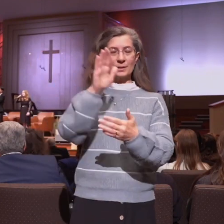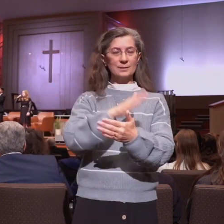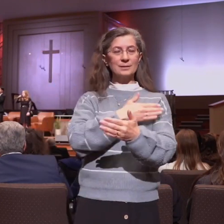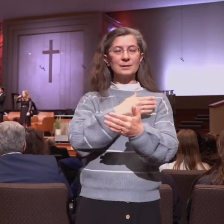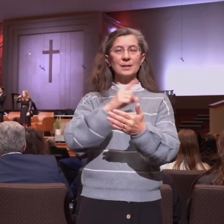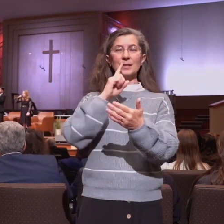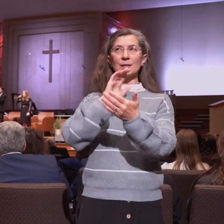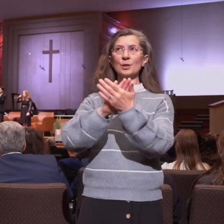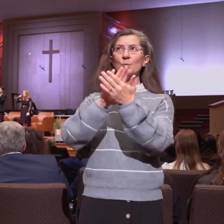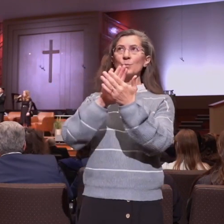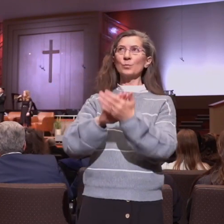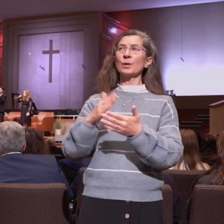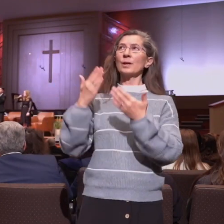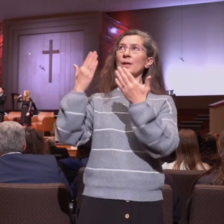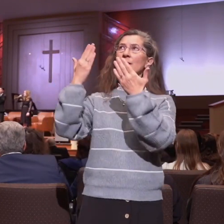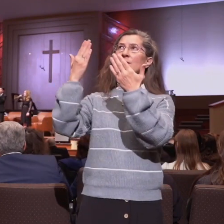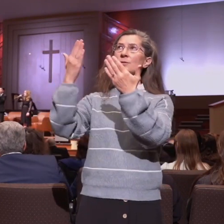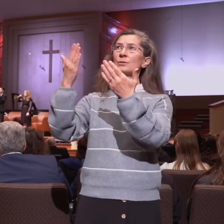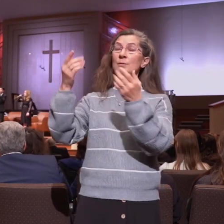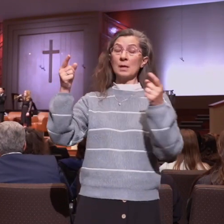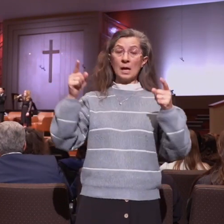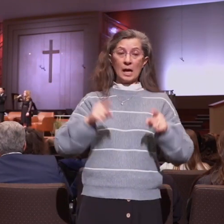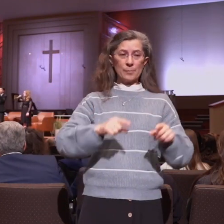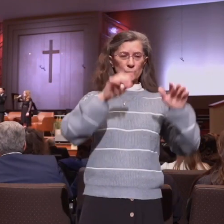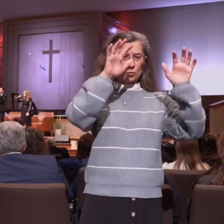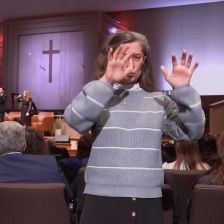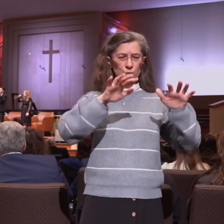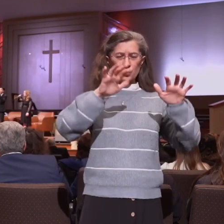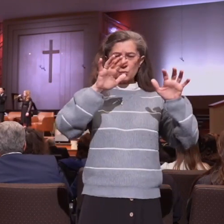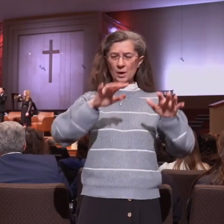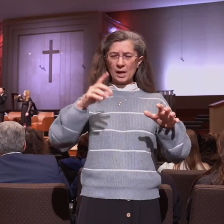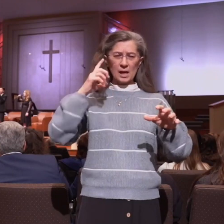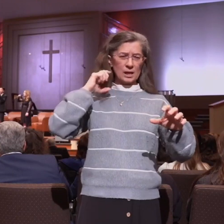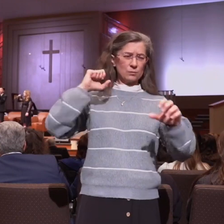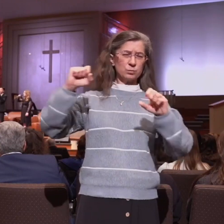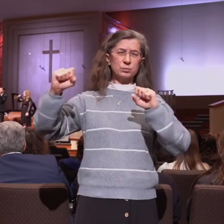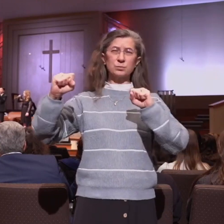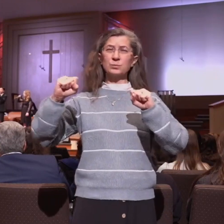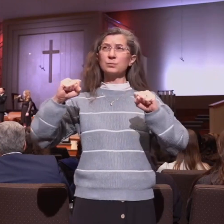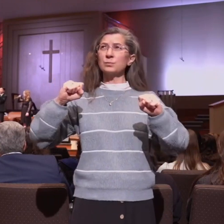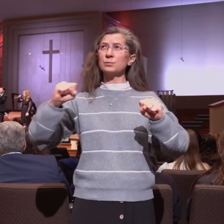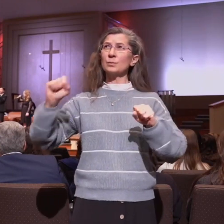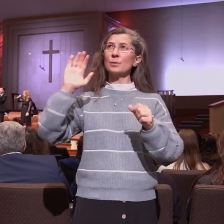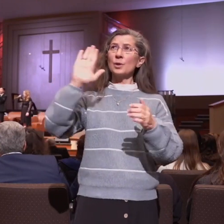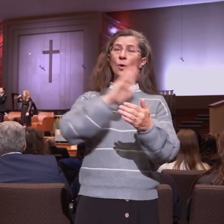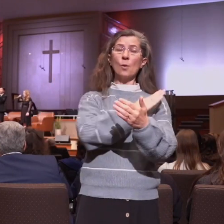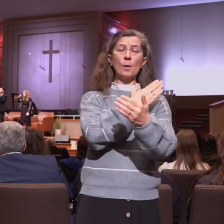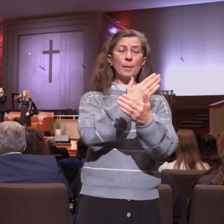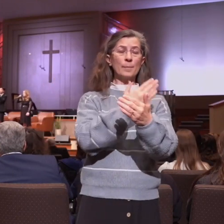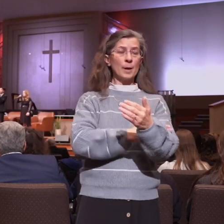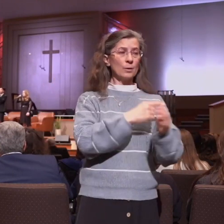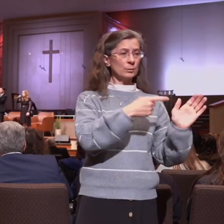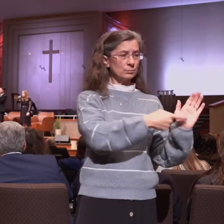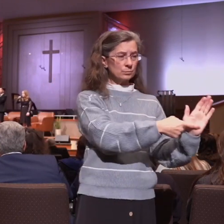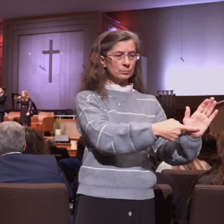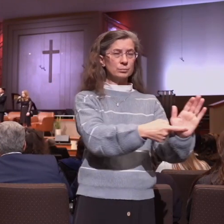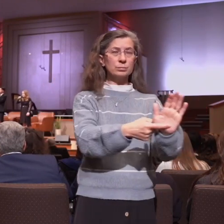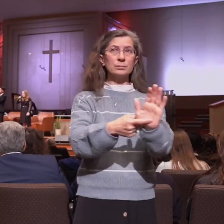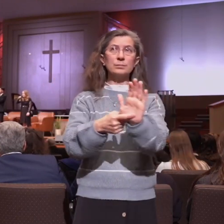When rain meets thunder, your power is proclaimed. You give